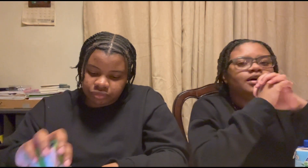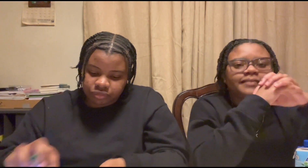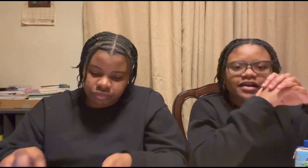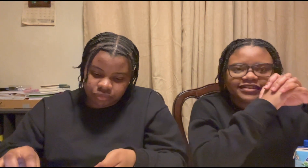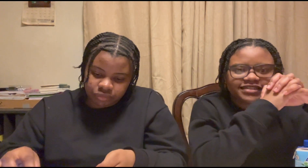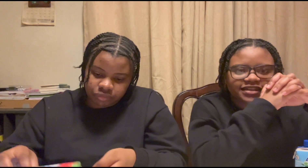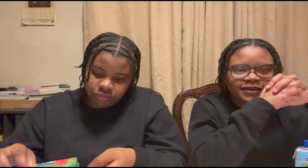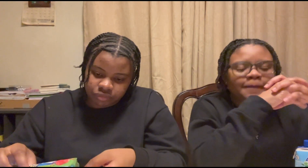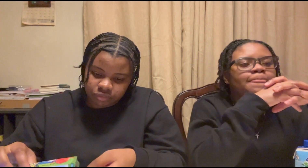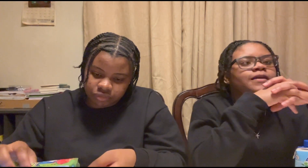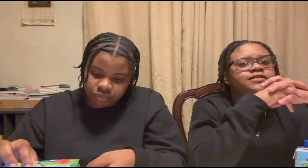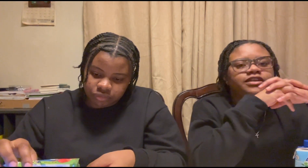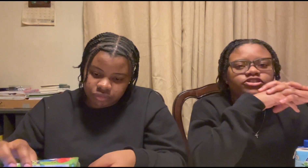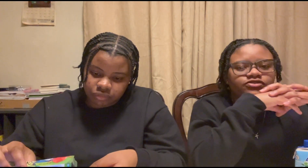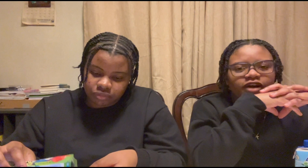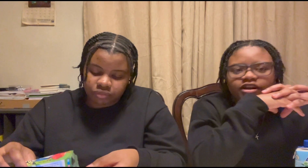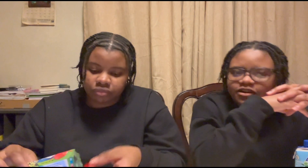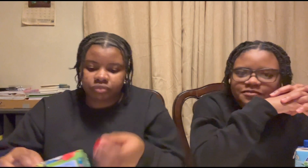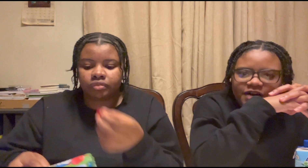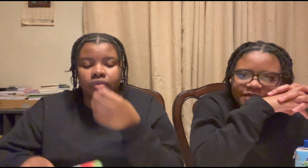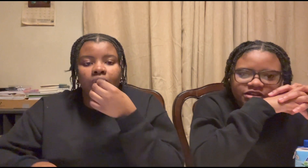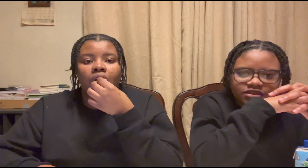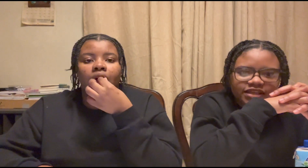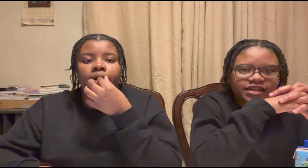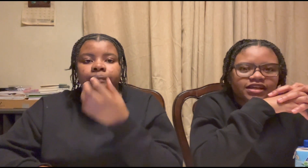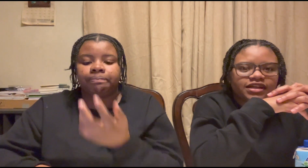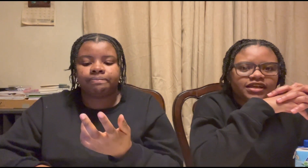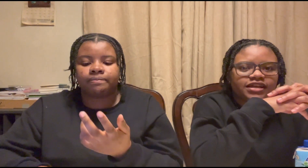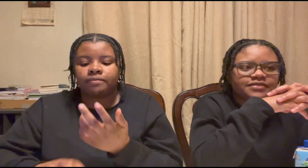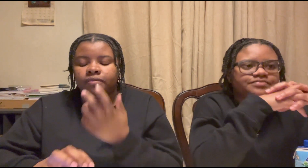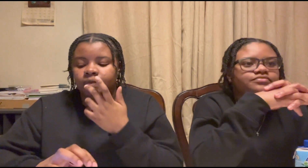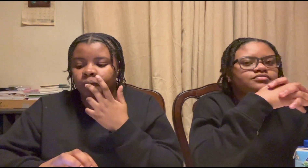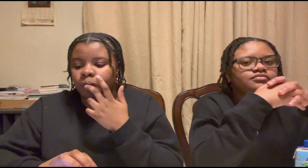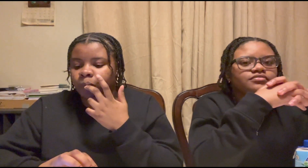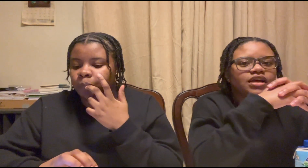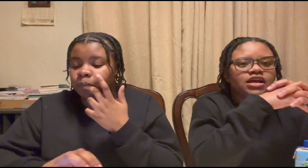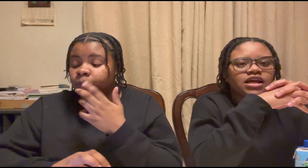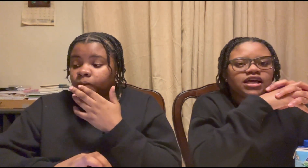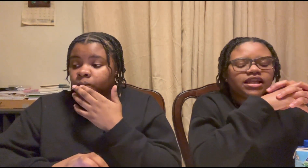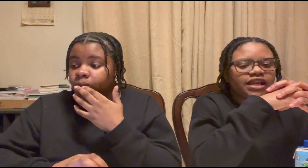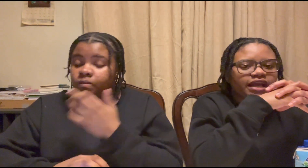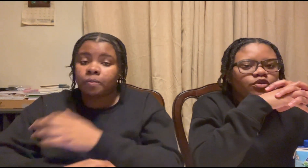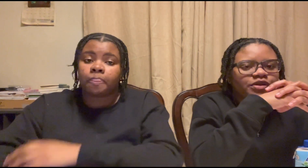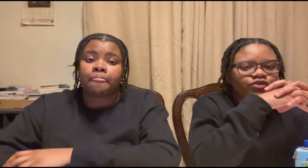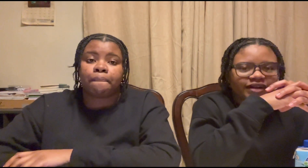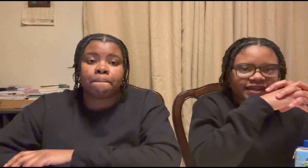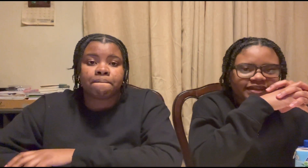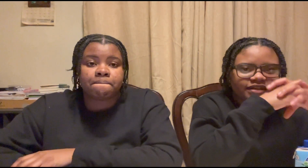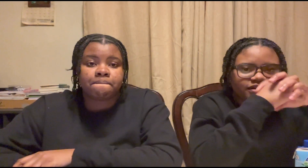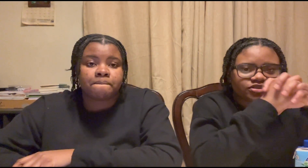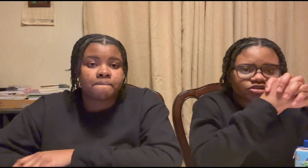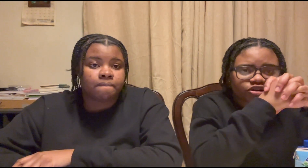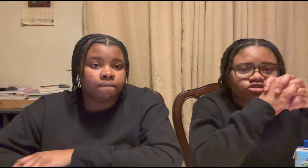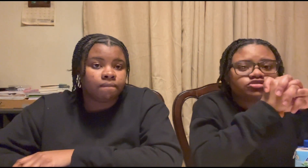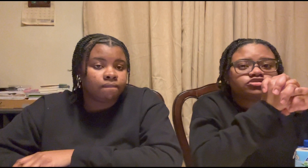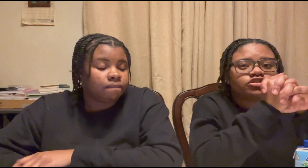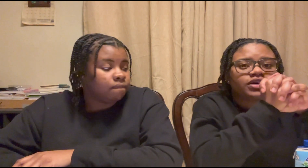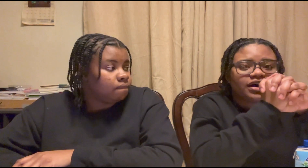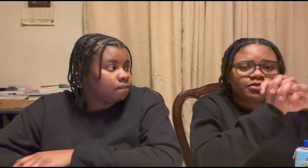maverick city they just fired their vibe they're lit and naomi rain heard her album